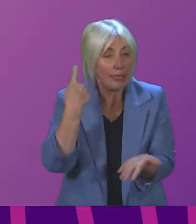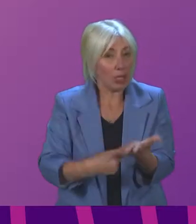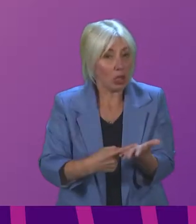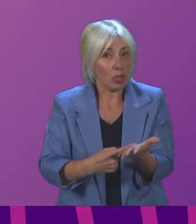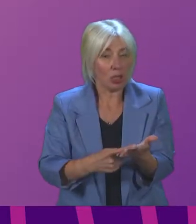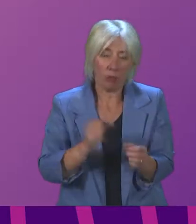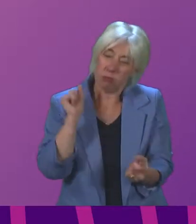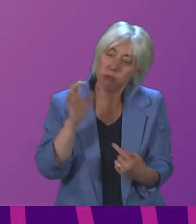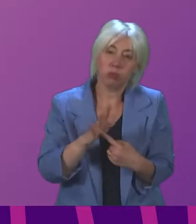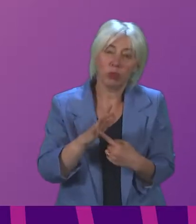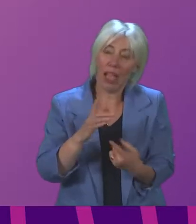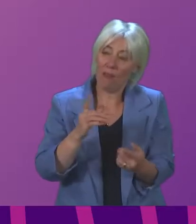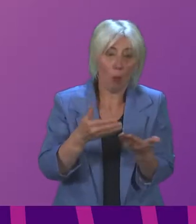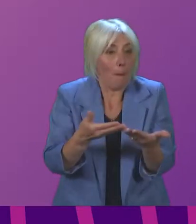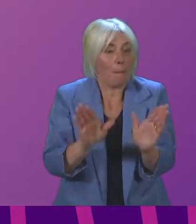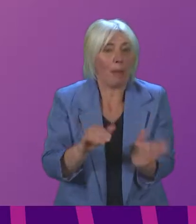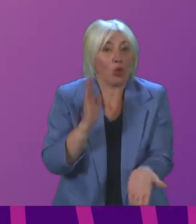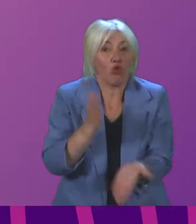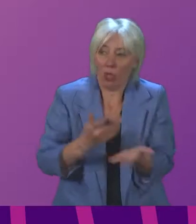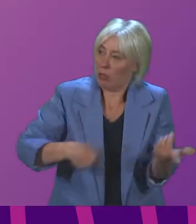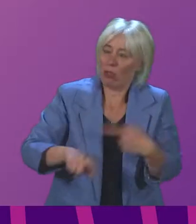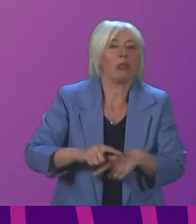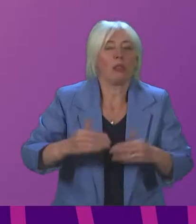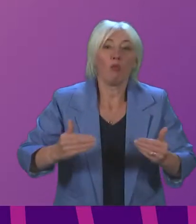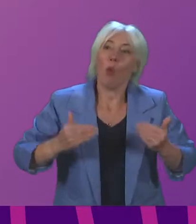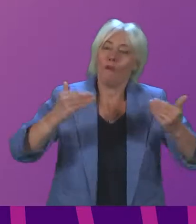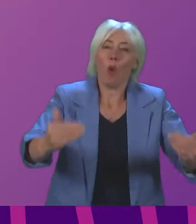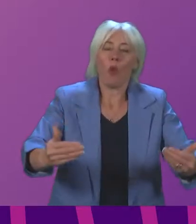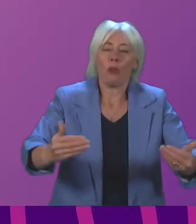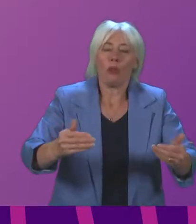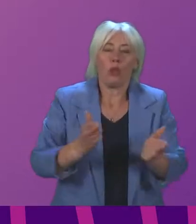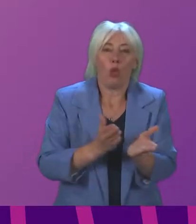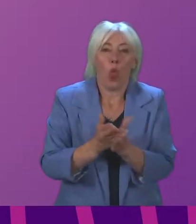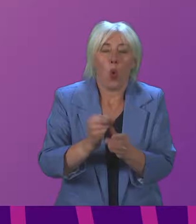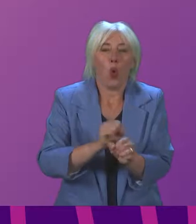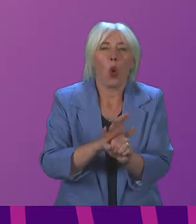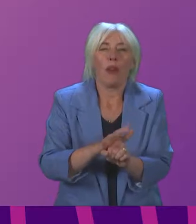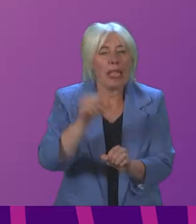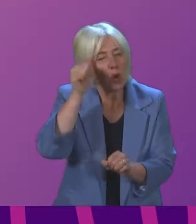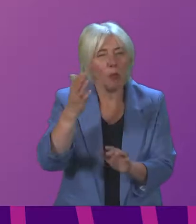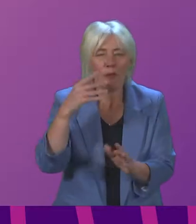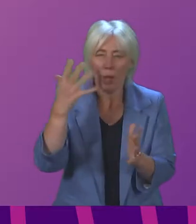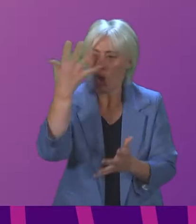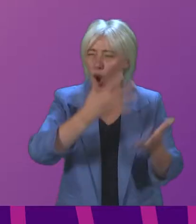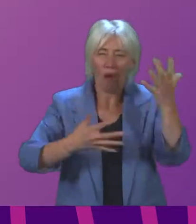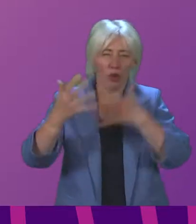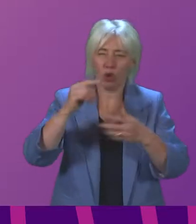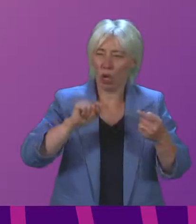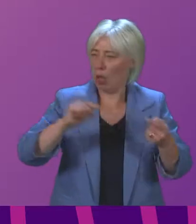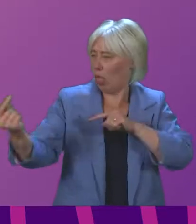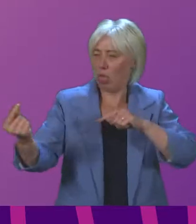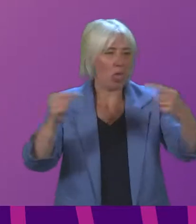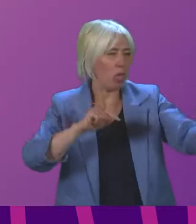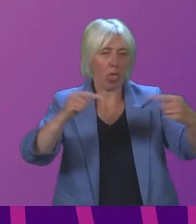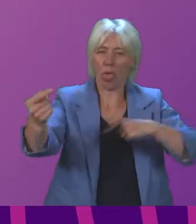trust in the way forward from COVID. And that is something, as we know, that there has been a great deal of confusion and contradiction at times.